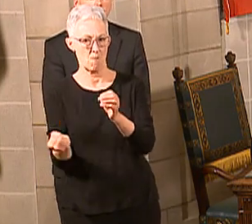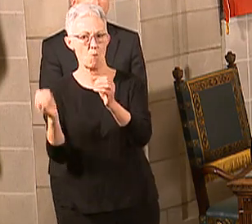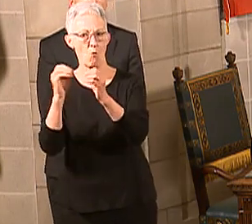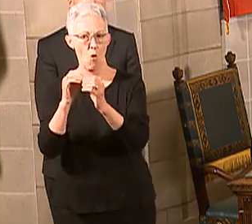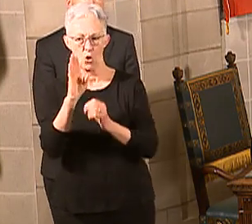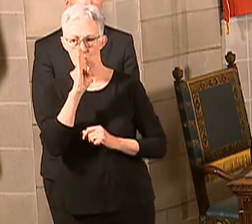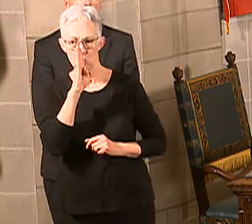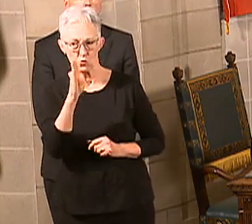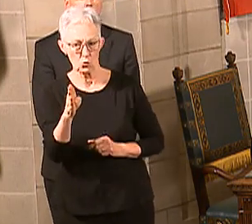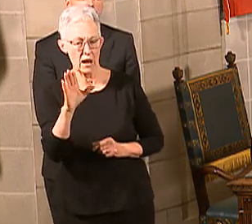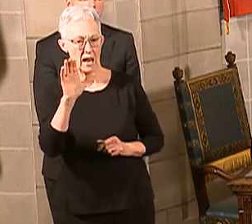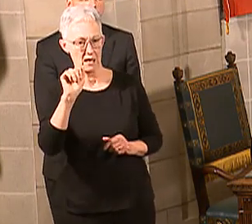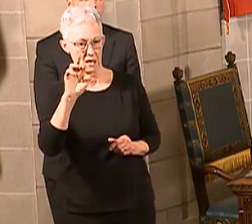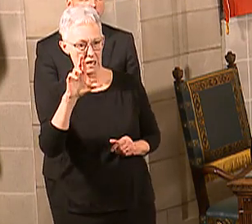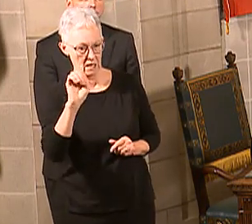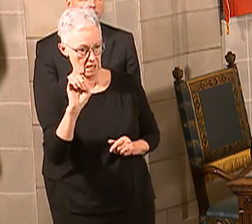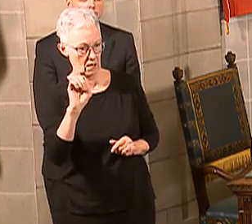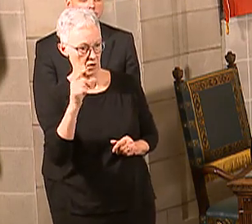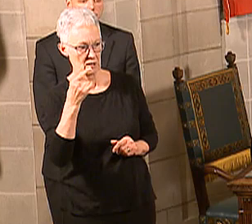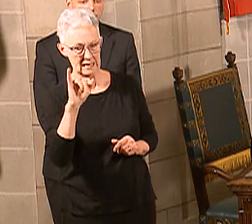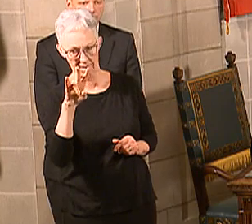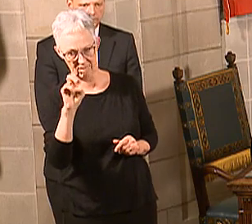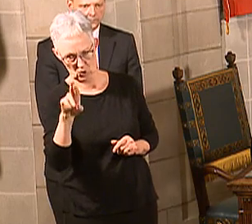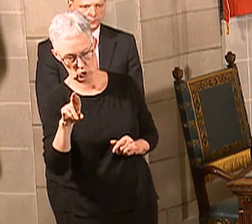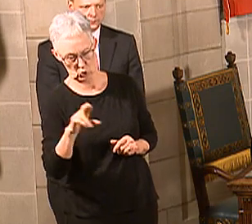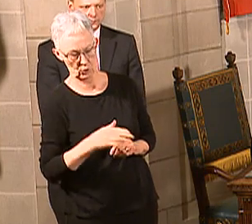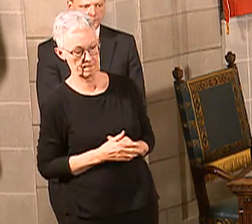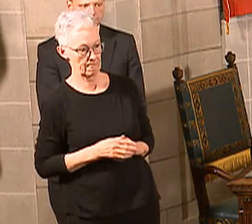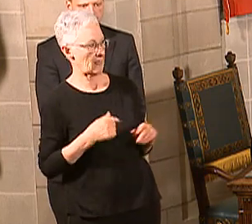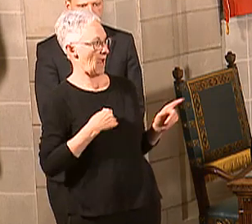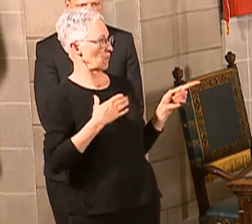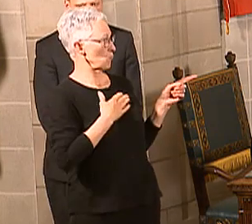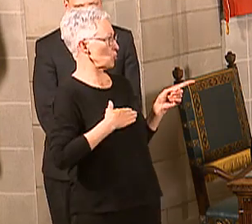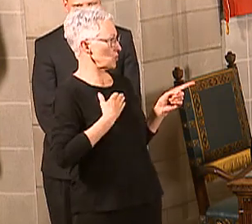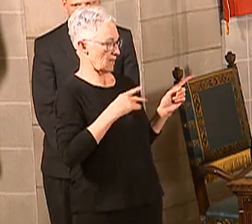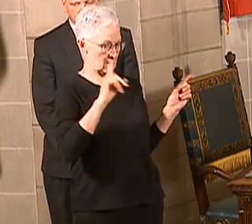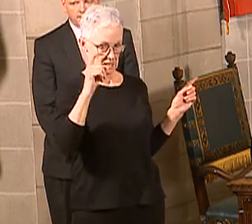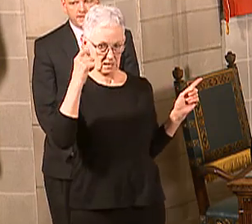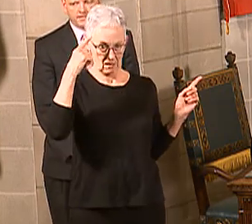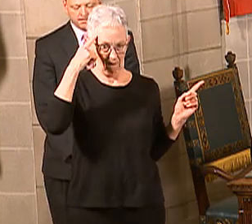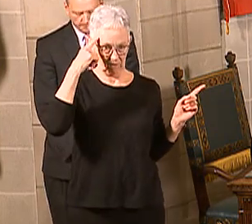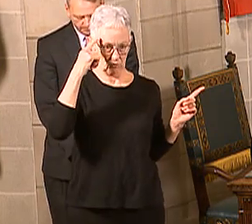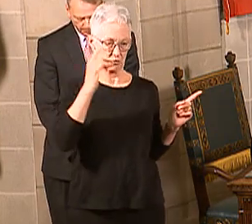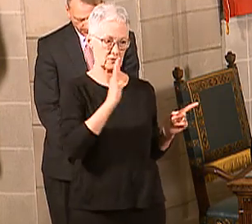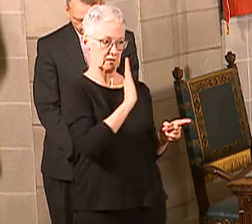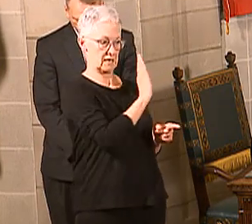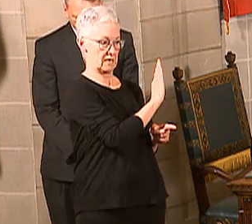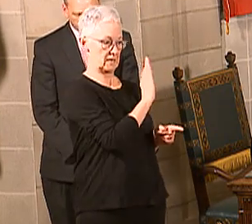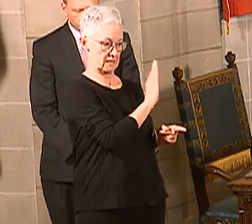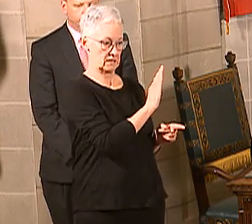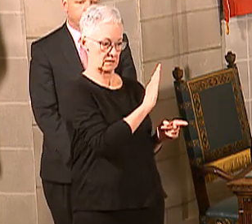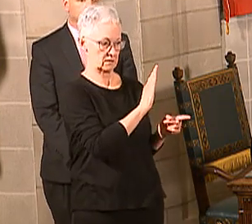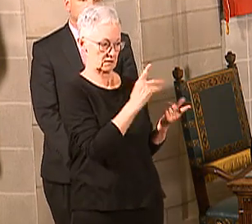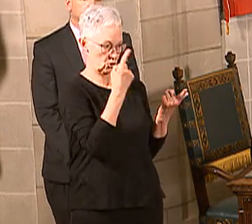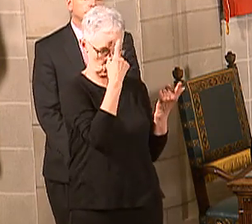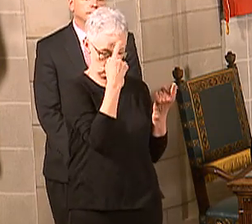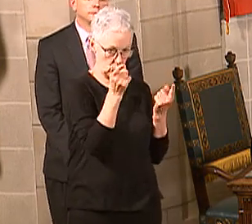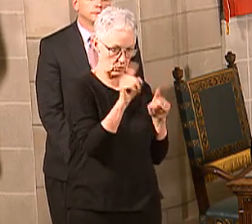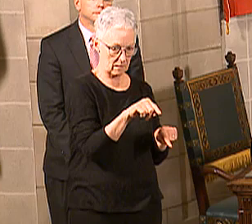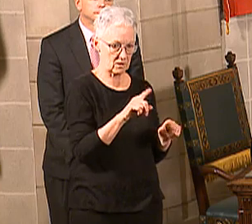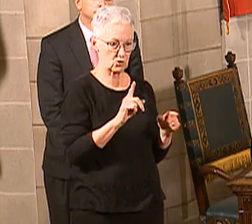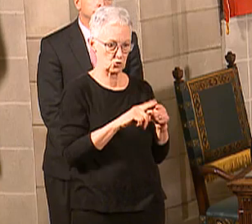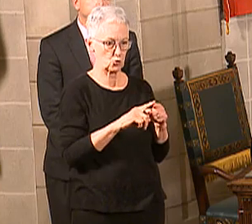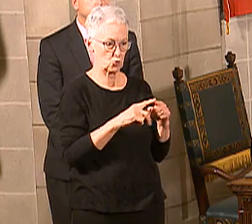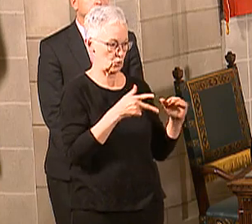-COVID. And the concern and the appreciation I have for the Governor's guidance on this and his relaxing with his executive order on these workforce requirements